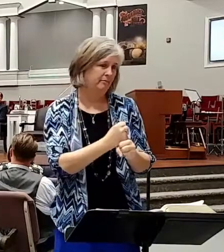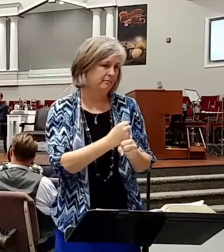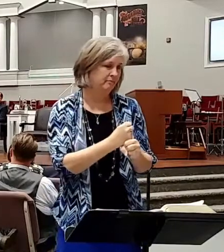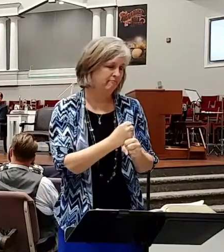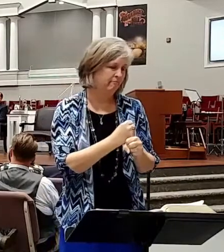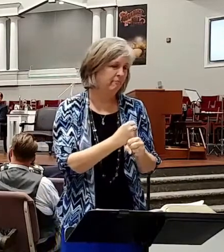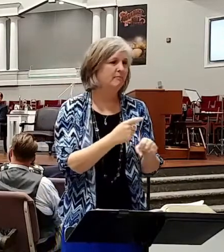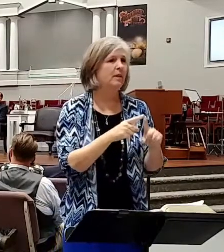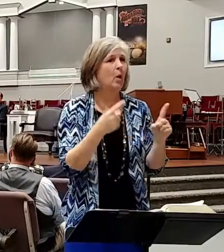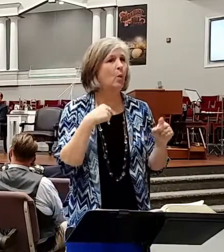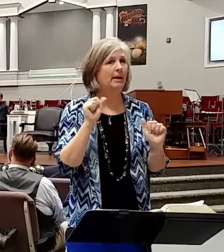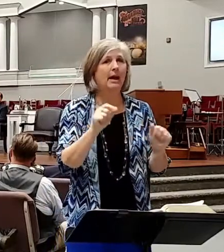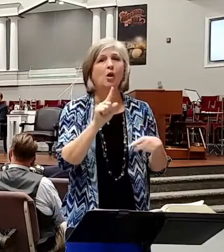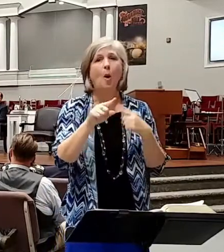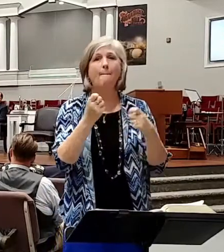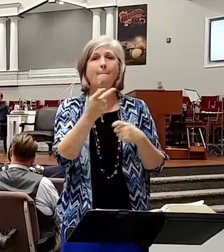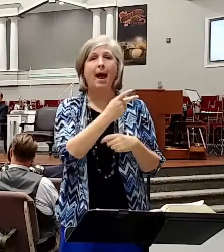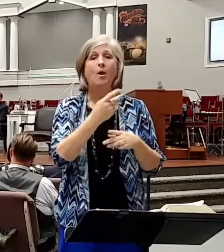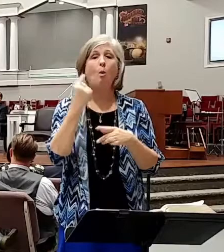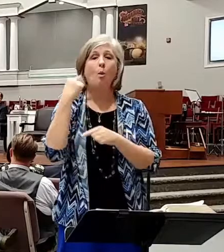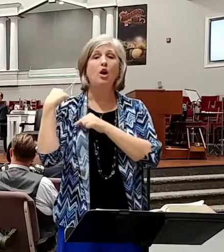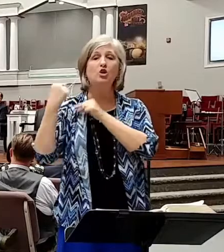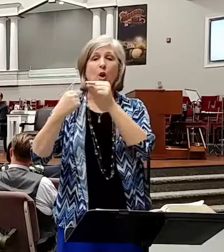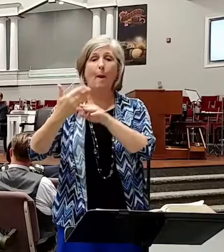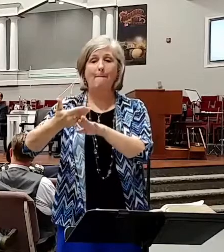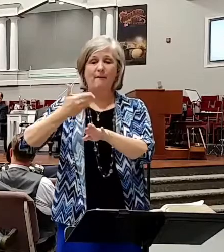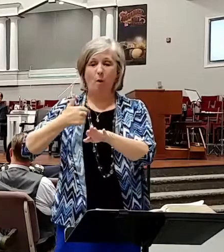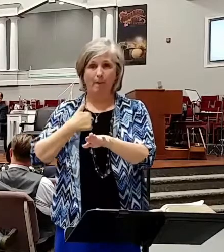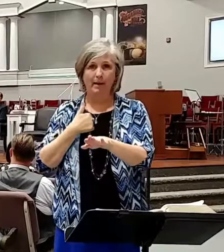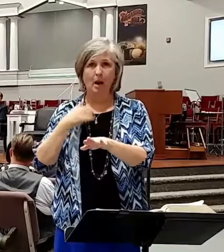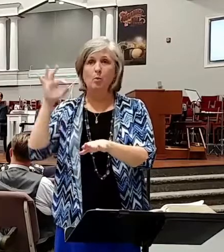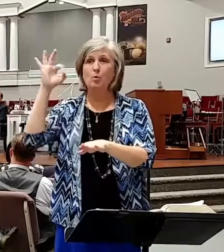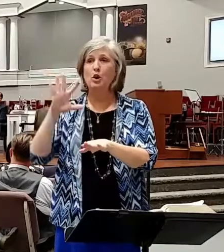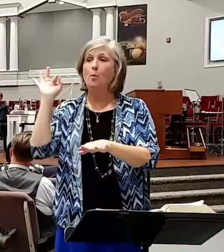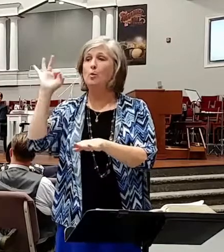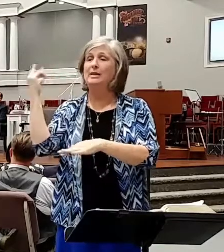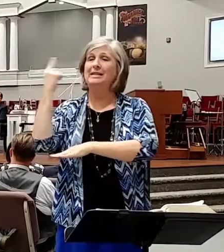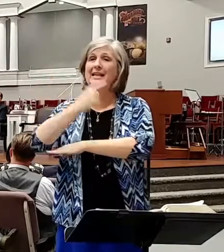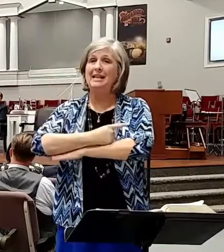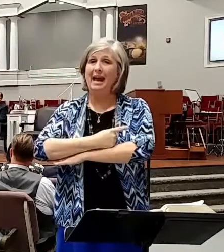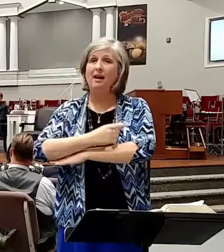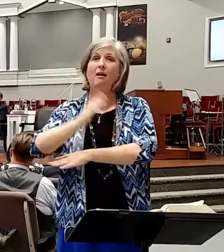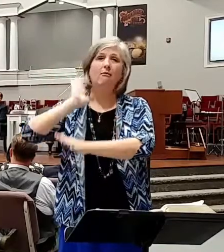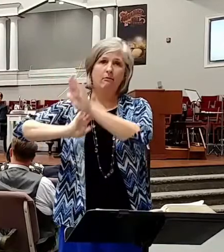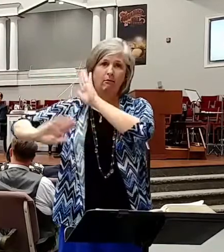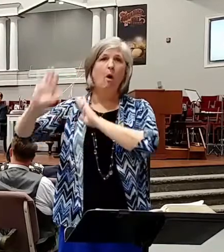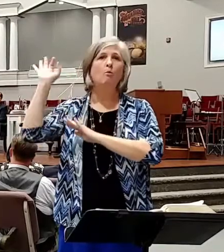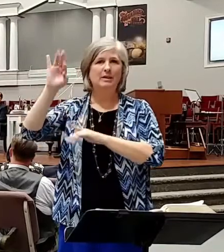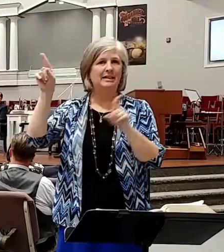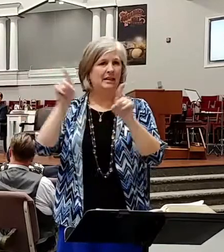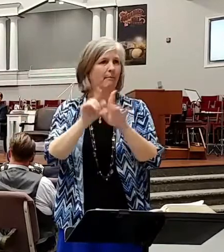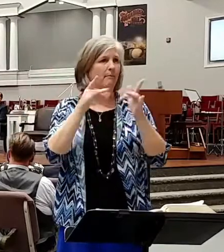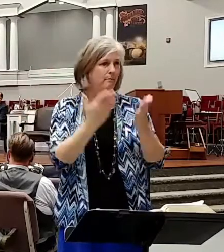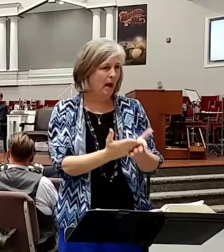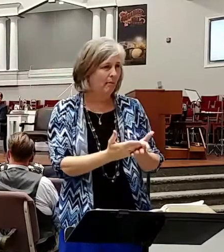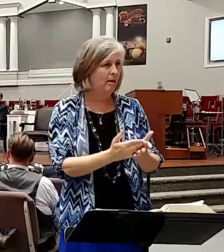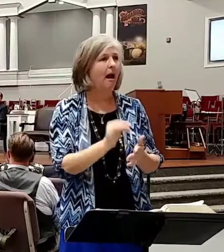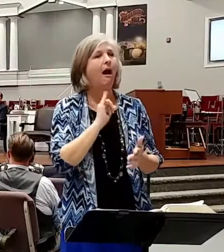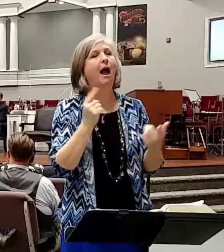We can go back a generation before me and preachers that are preaching today were preaching it then. And by the way, I happen to be of this